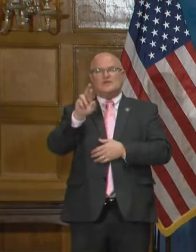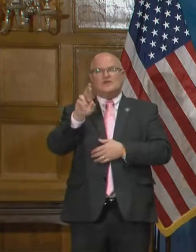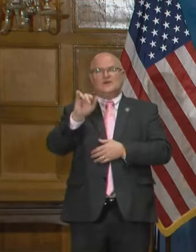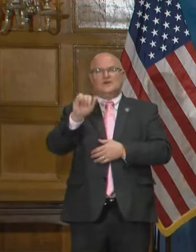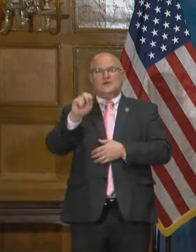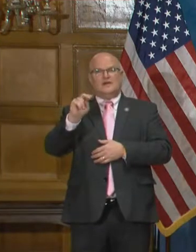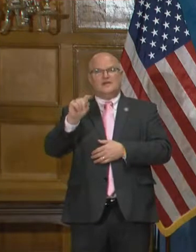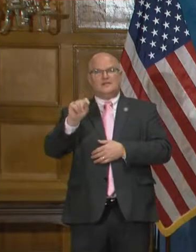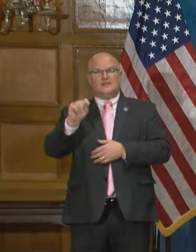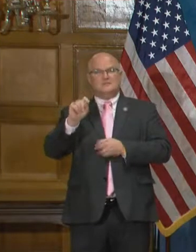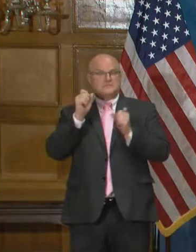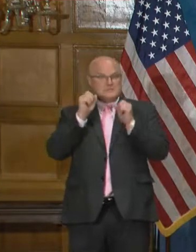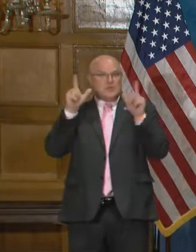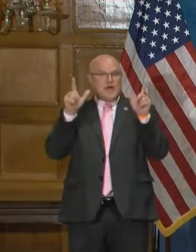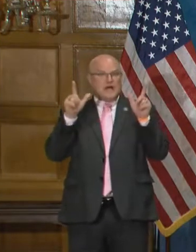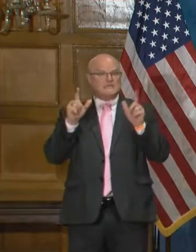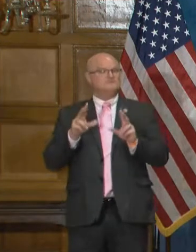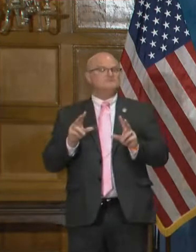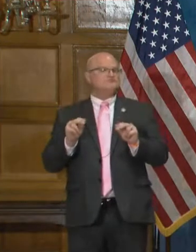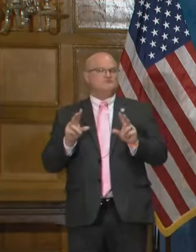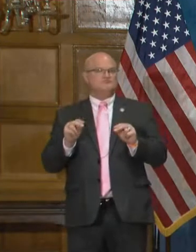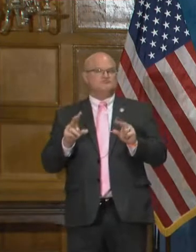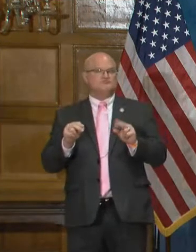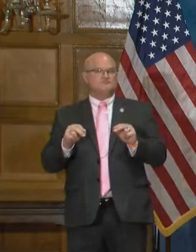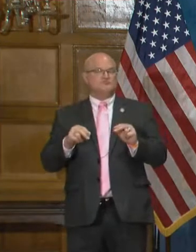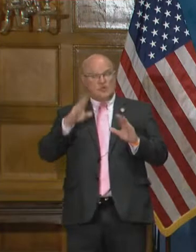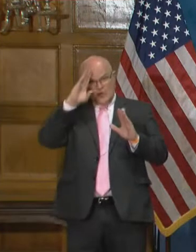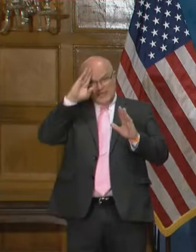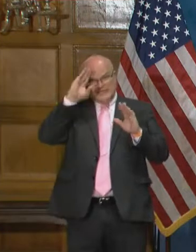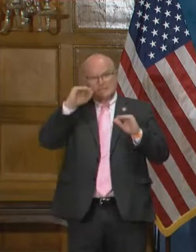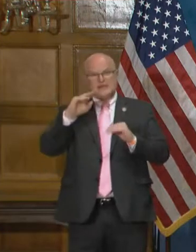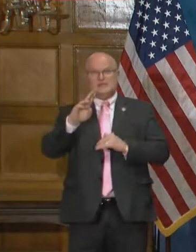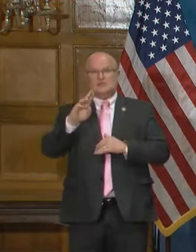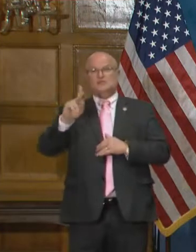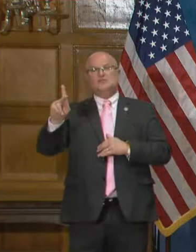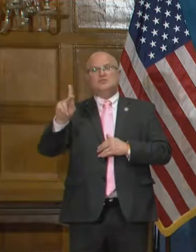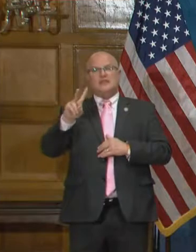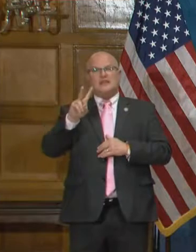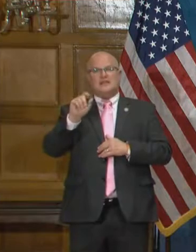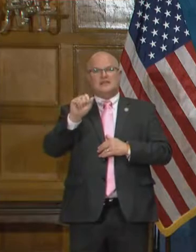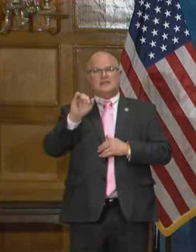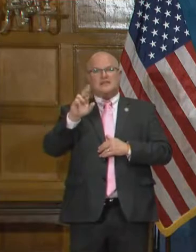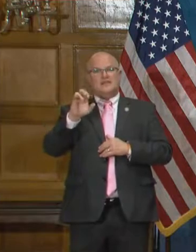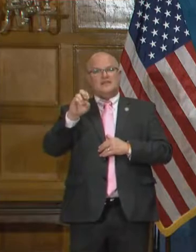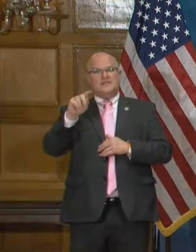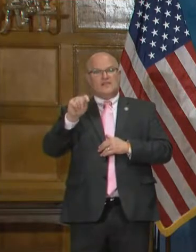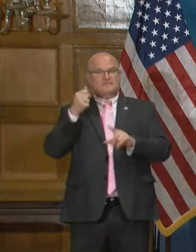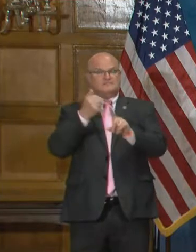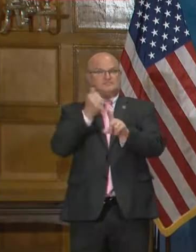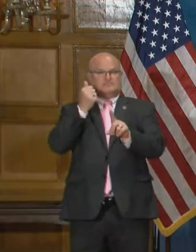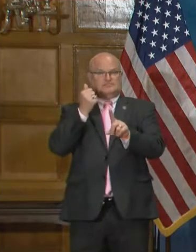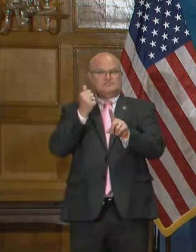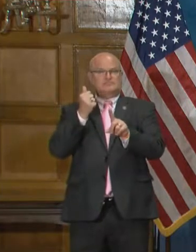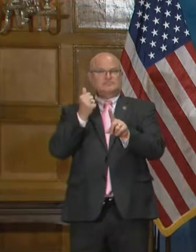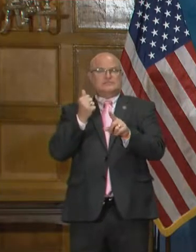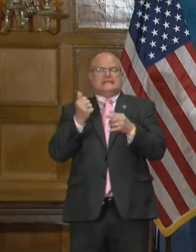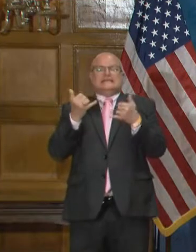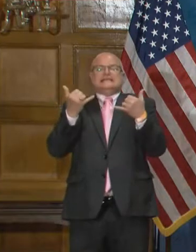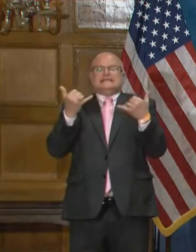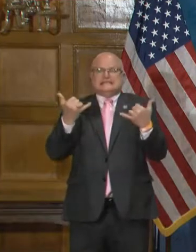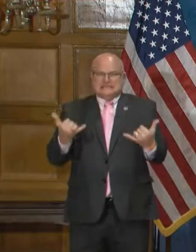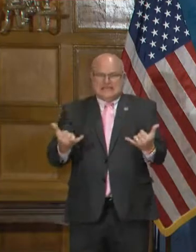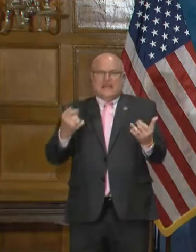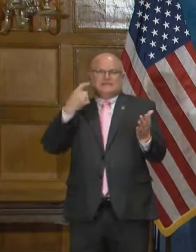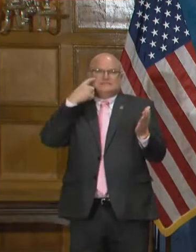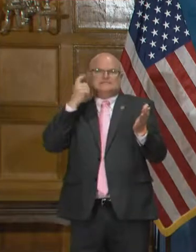This is not a surprise to us. We expected the UK variant to be here. It's just simply a matter that it has now been